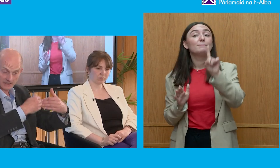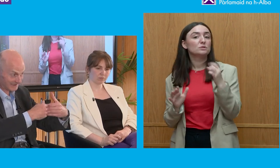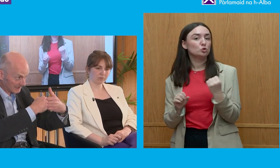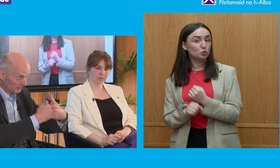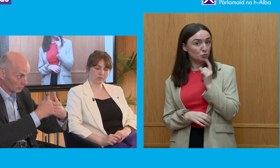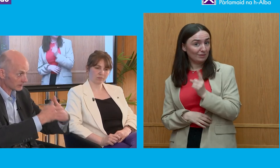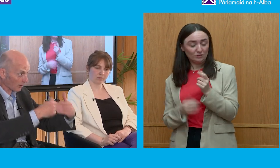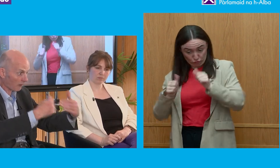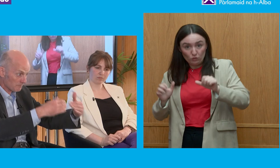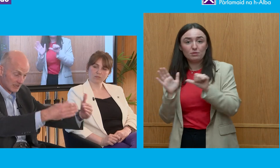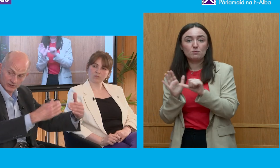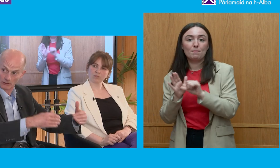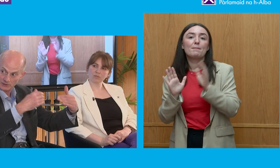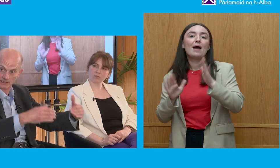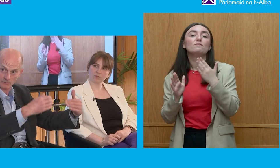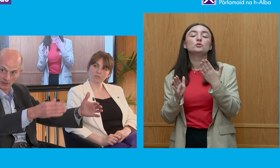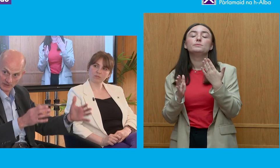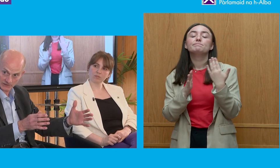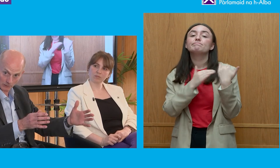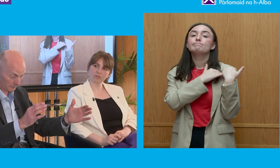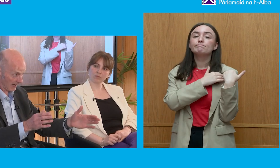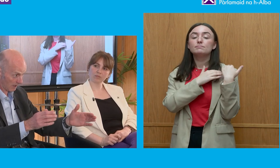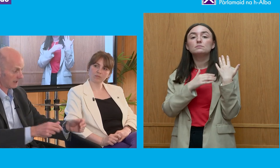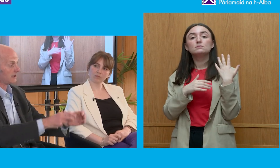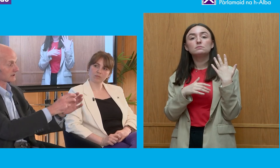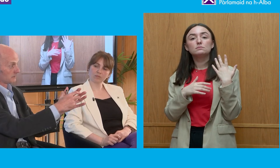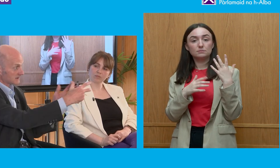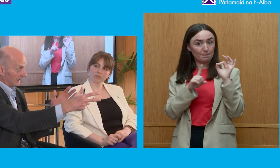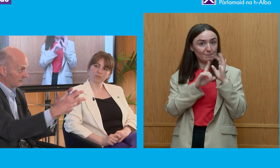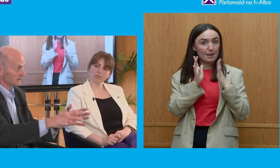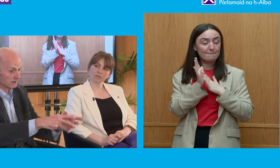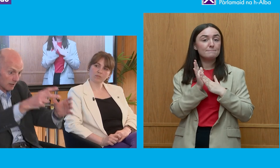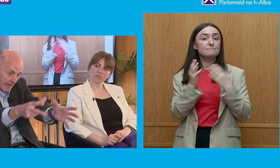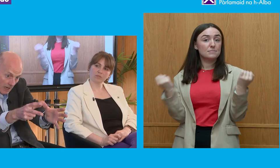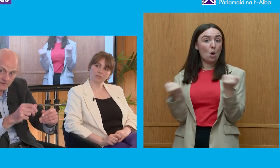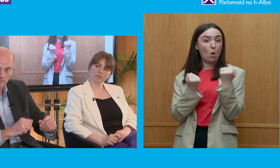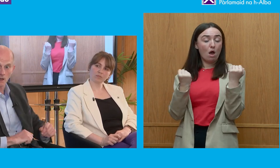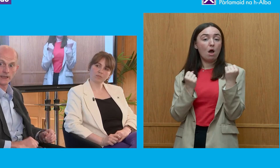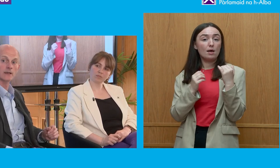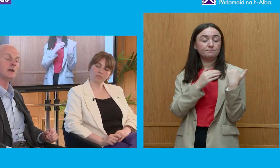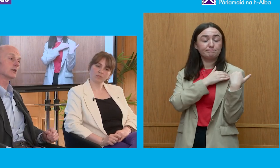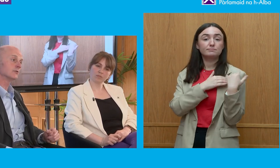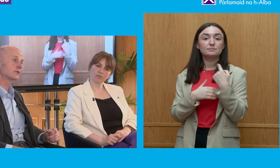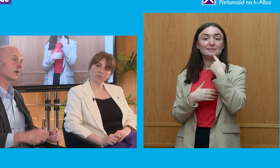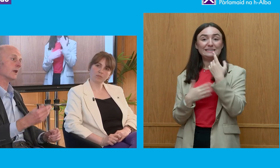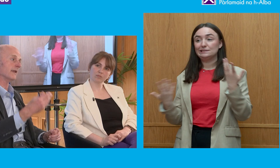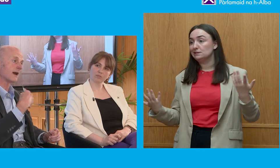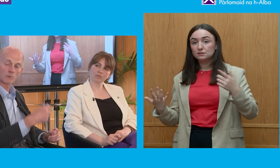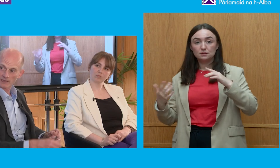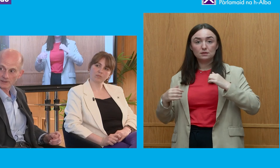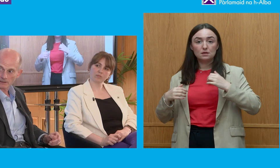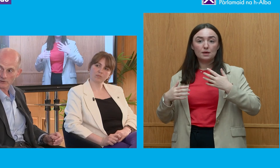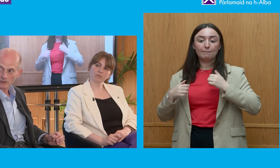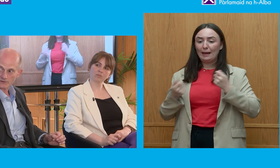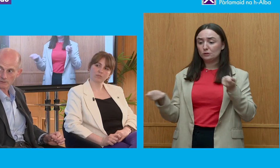it is a diminution of ministry or particularly prime minister or power because if you're saying this goes out of my control and